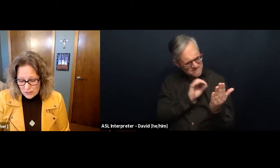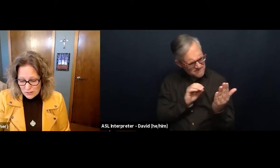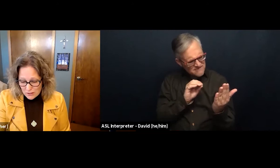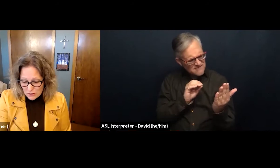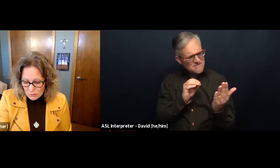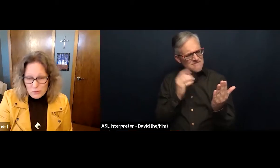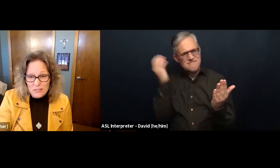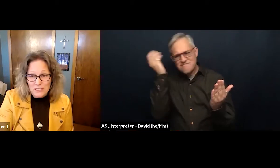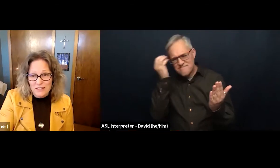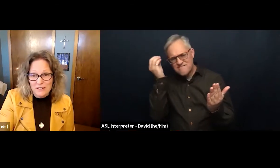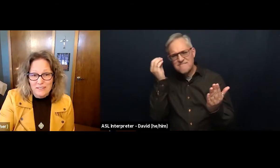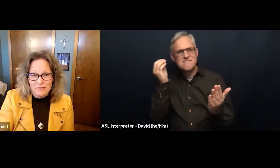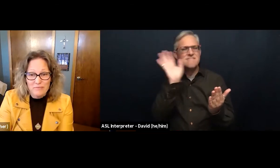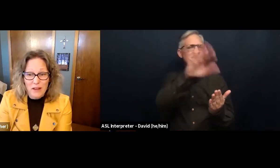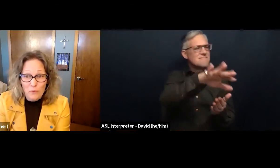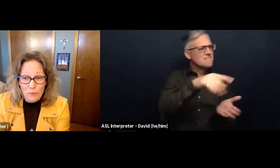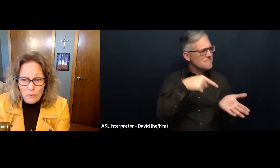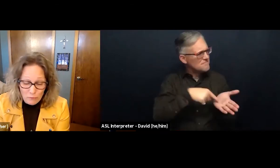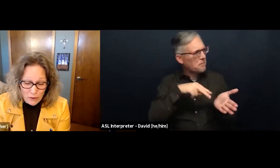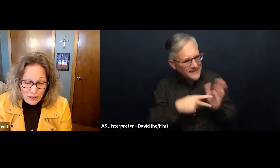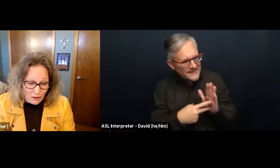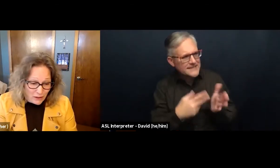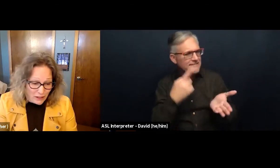the community that we are in.